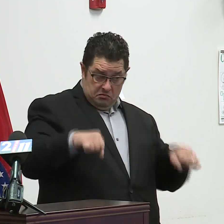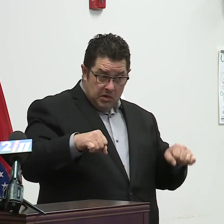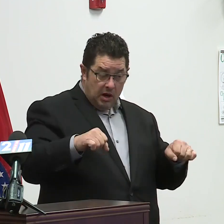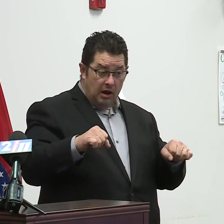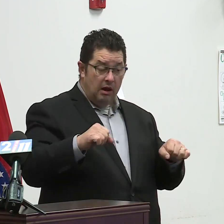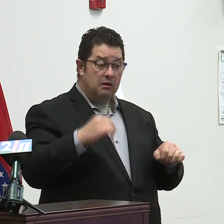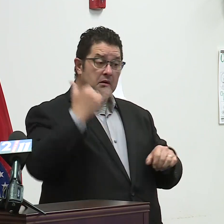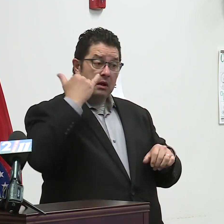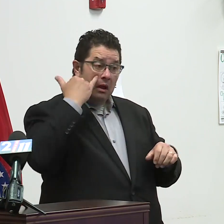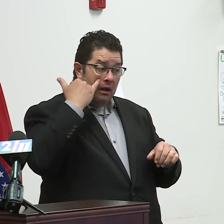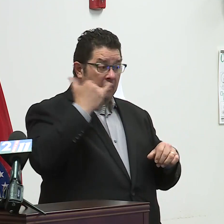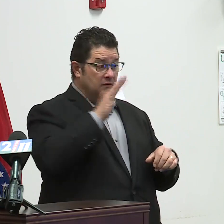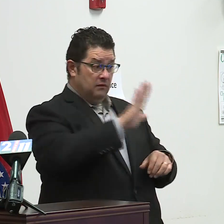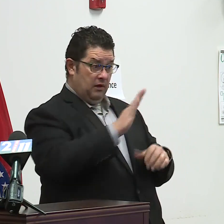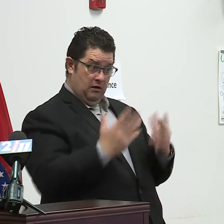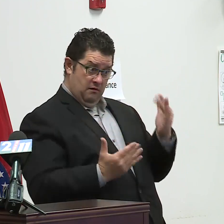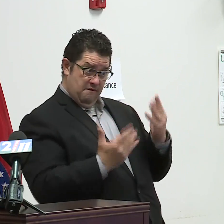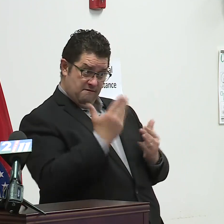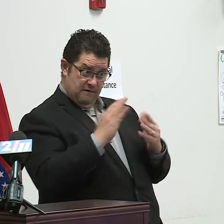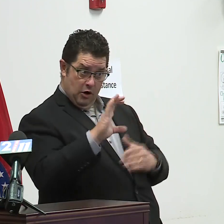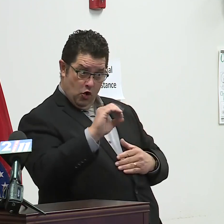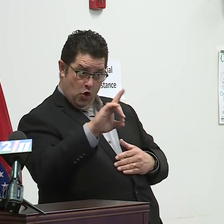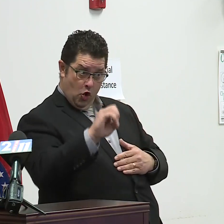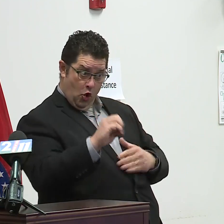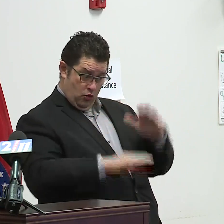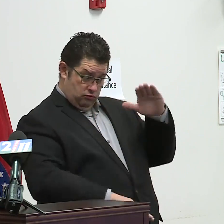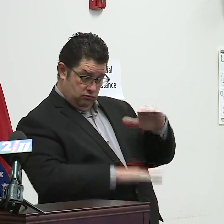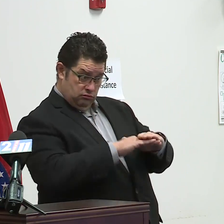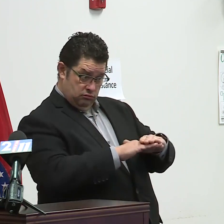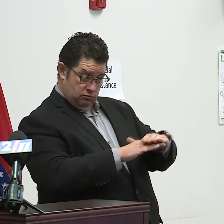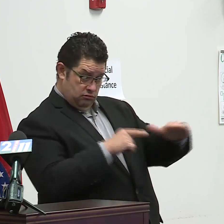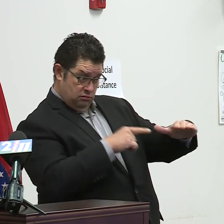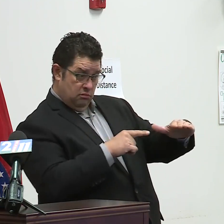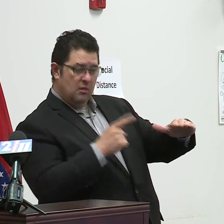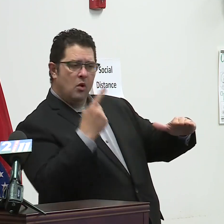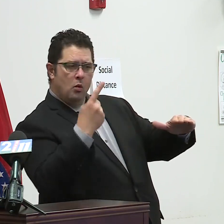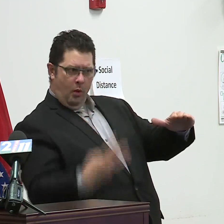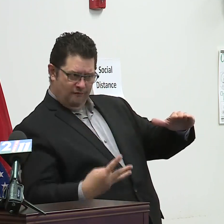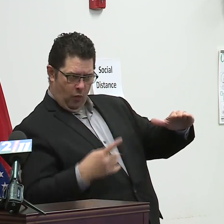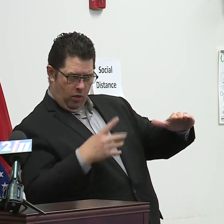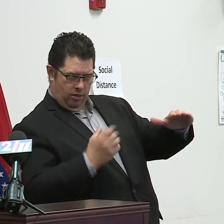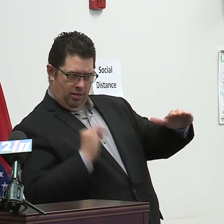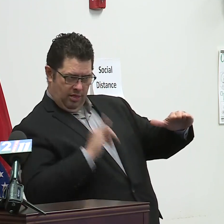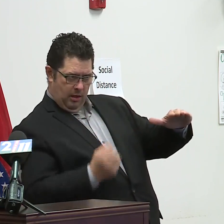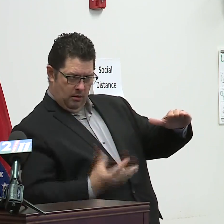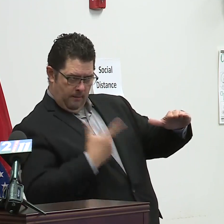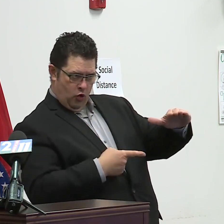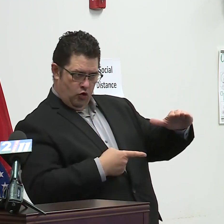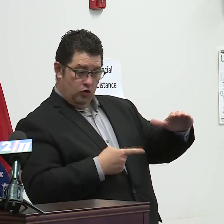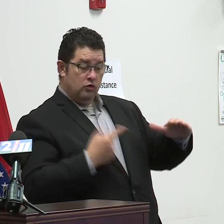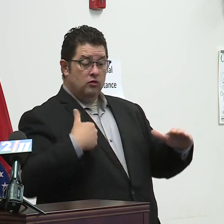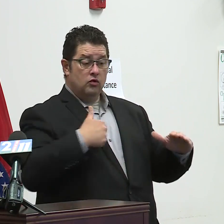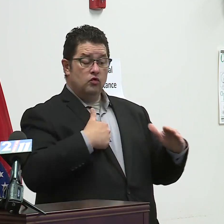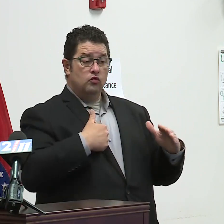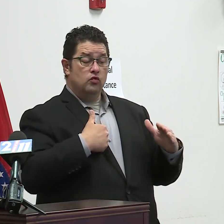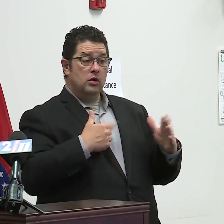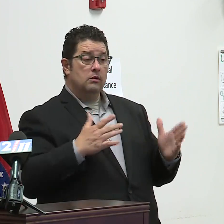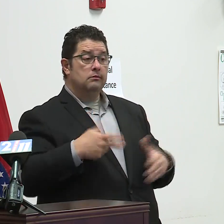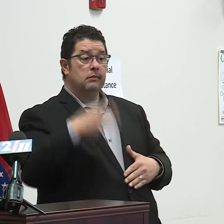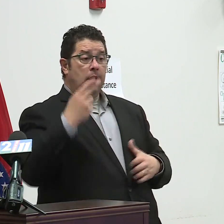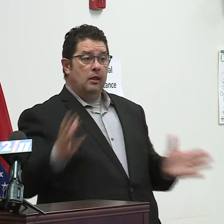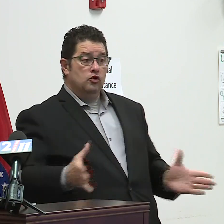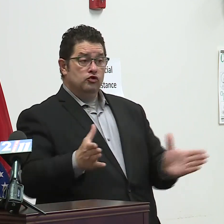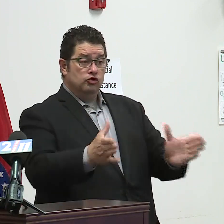as long as they are social distancing, and we highly encourage masks. I have heard, however,